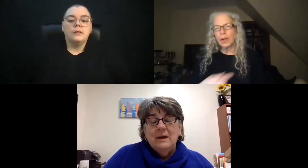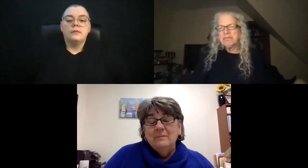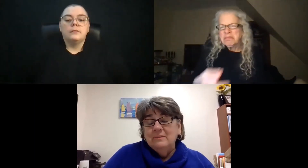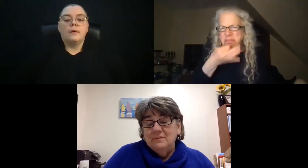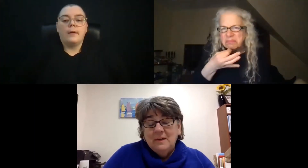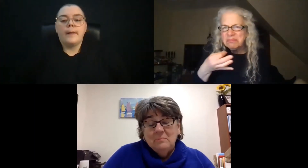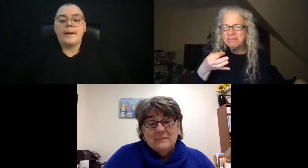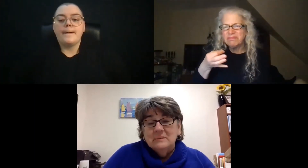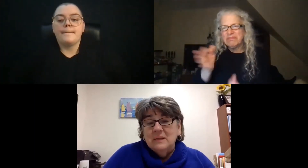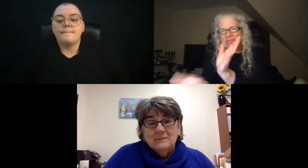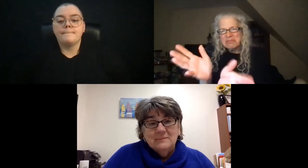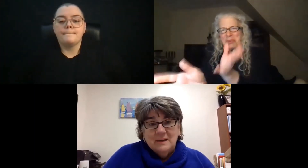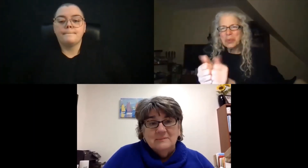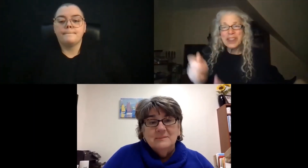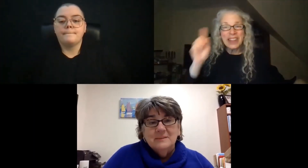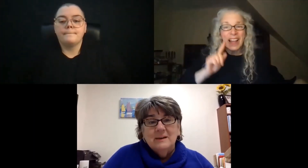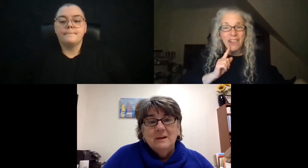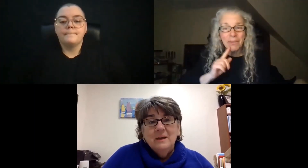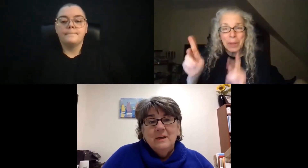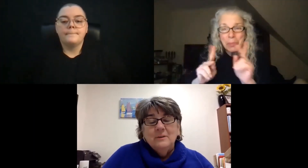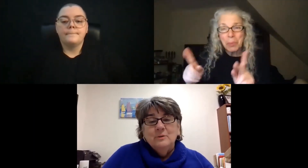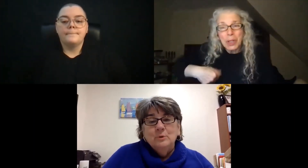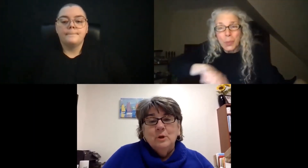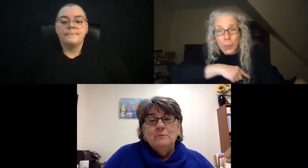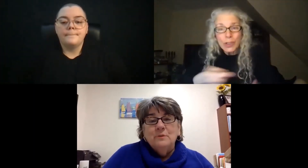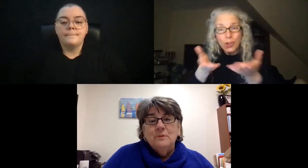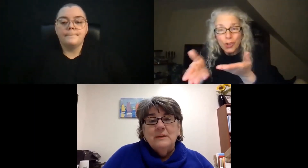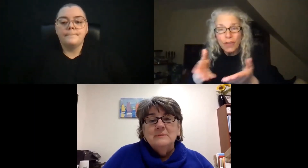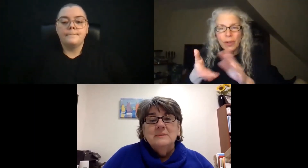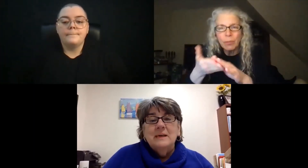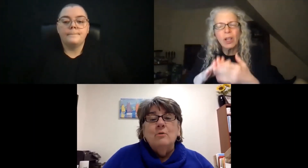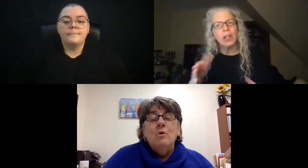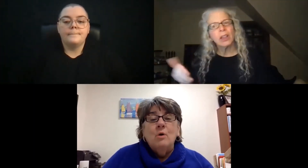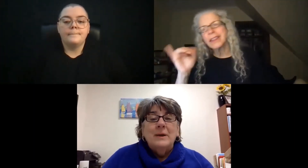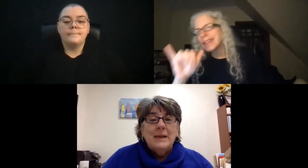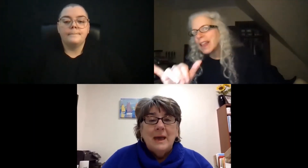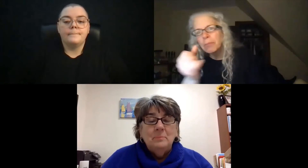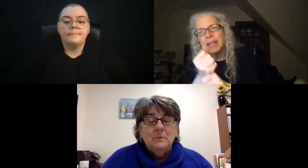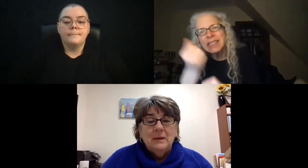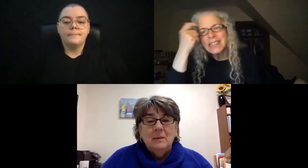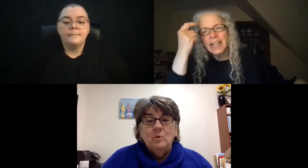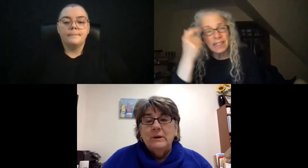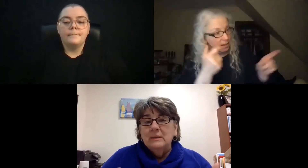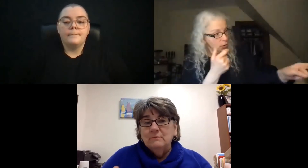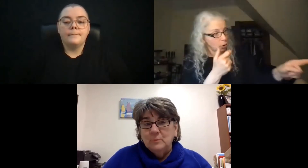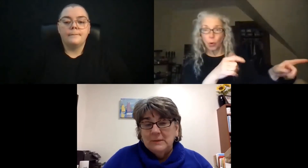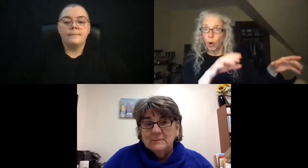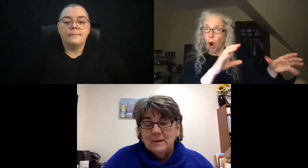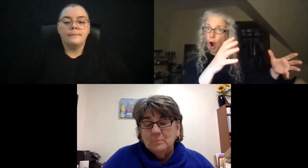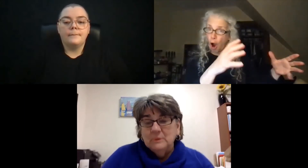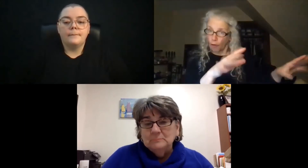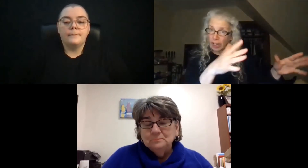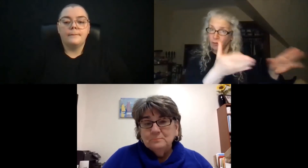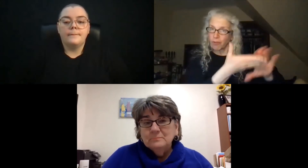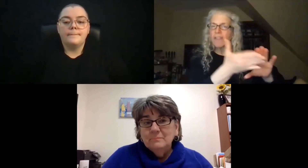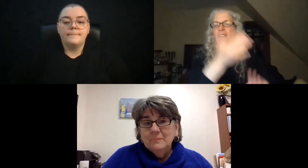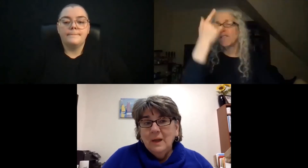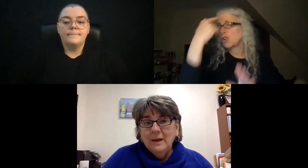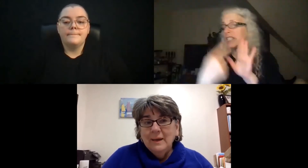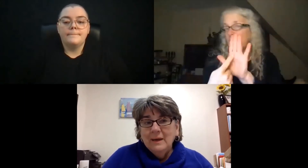And I think that makes a lot of sense that you look for things that are already happening. I'm going to give you an example.